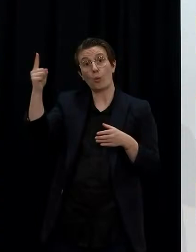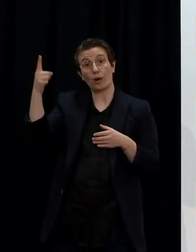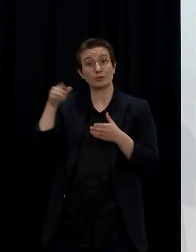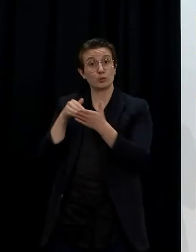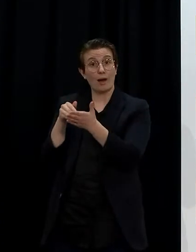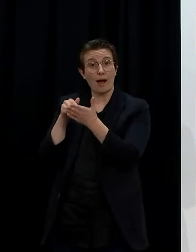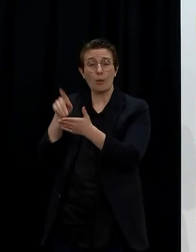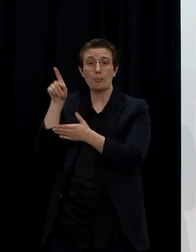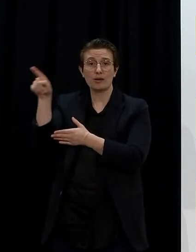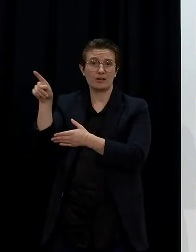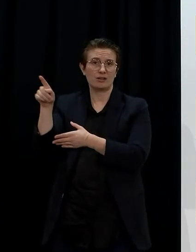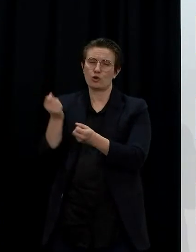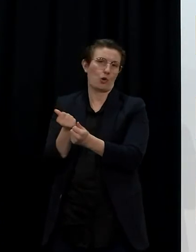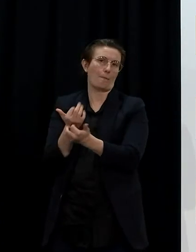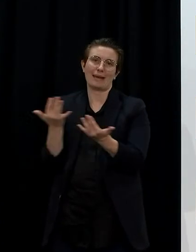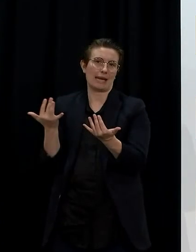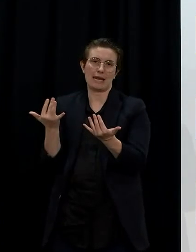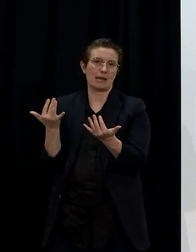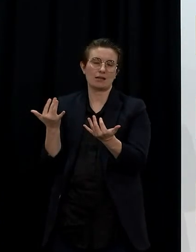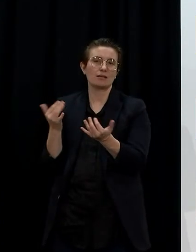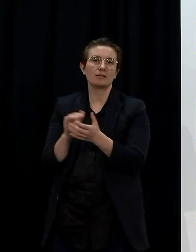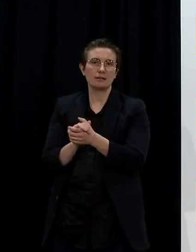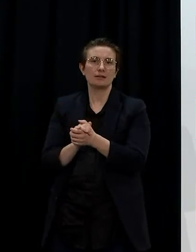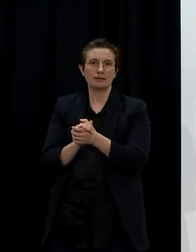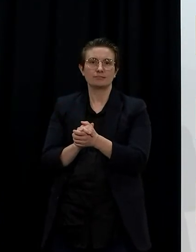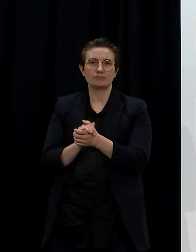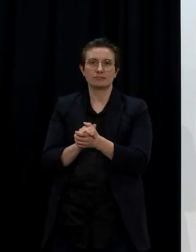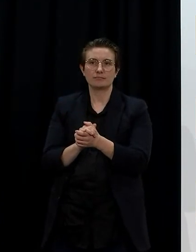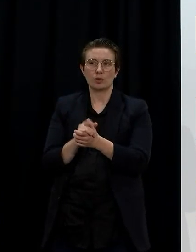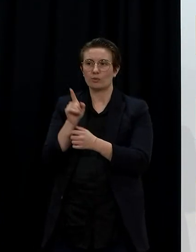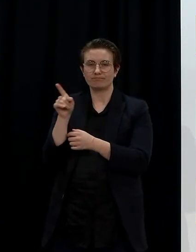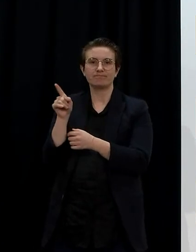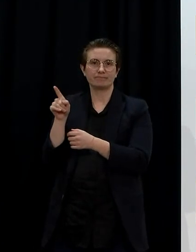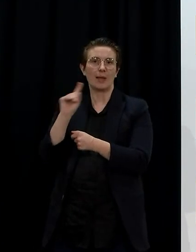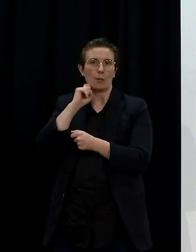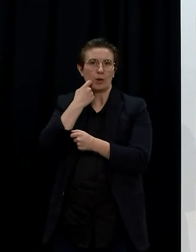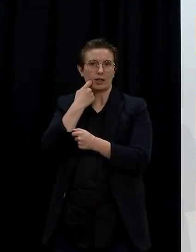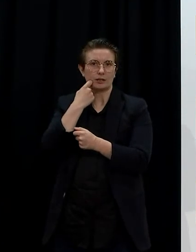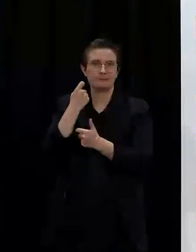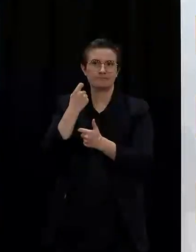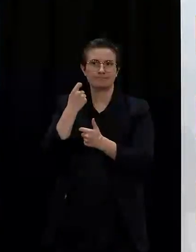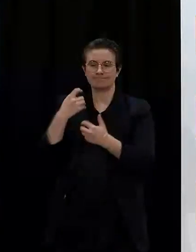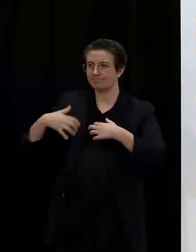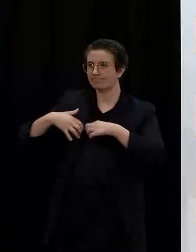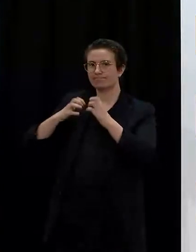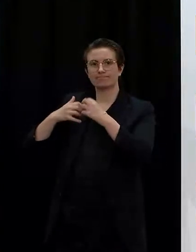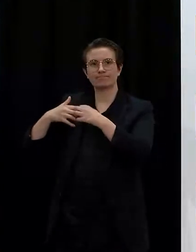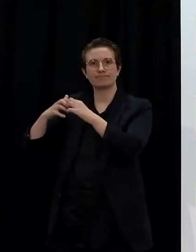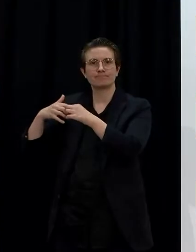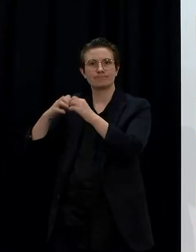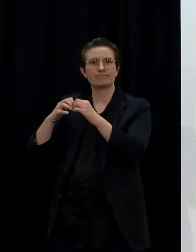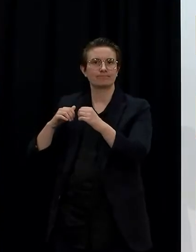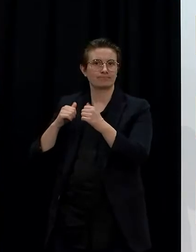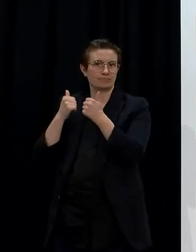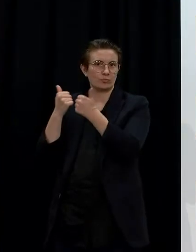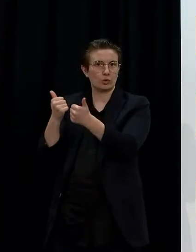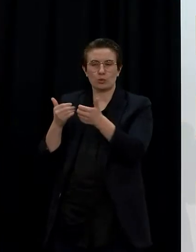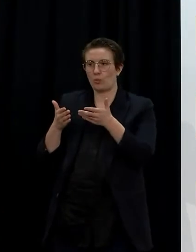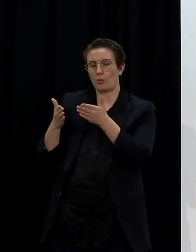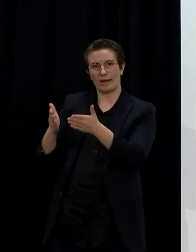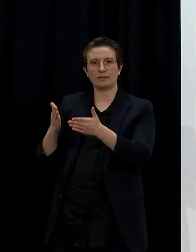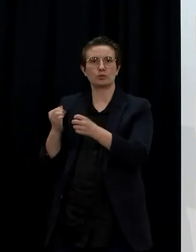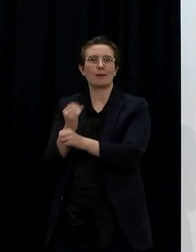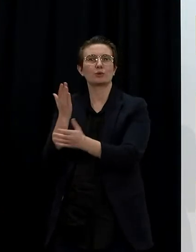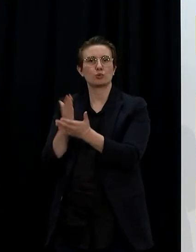grateful to them will be thinking about what other arrangements locally they could put in place. For example using staff from casual pools.